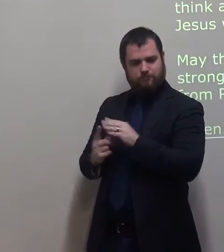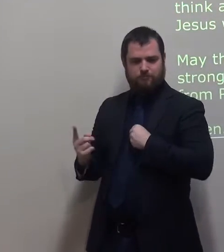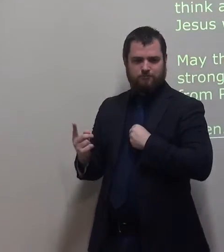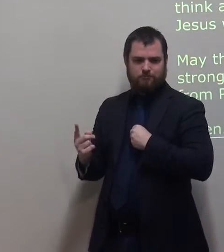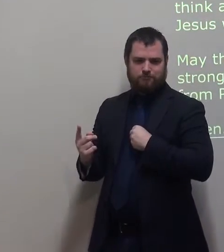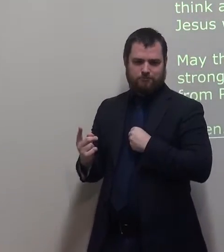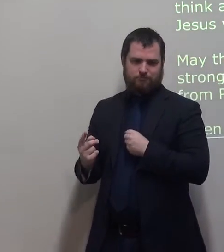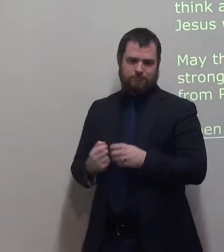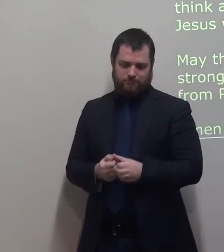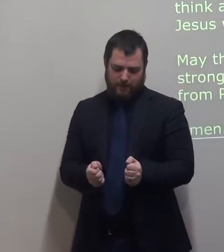Amen.